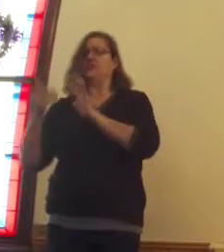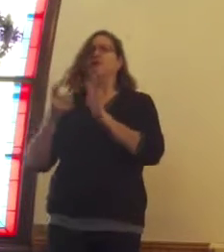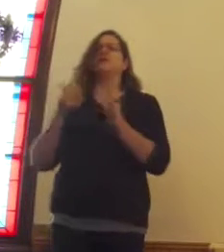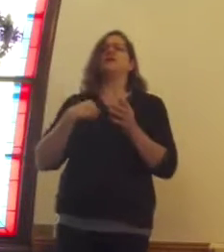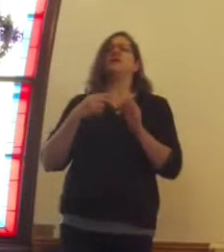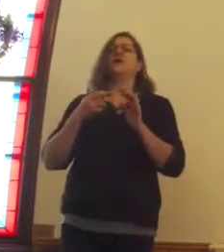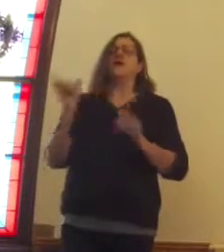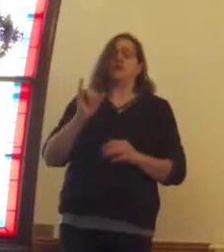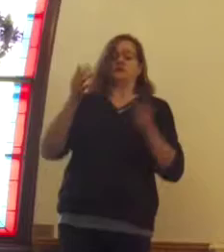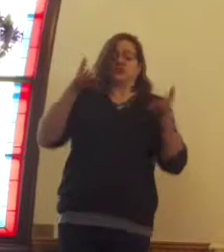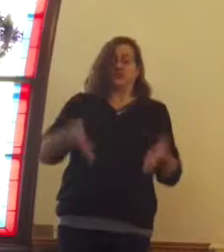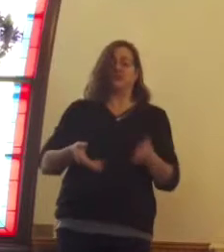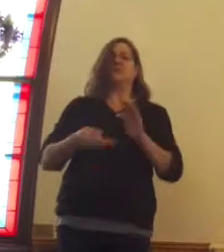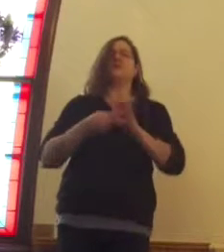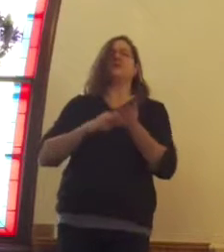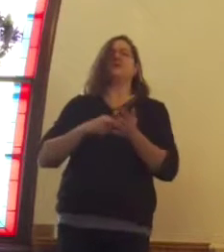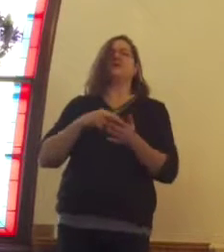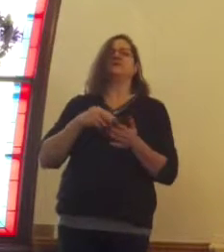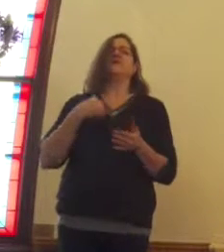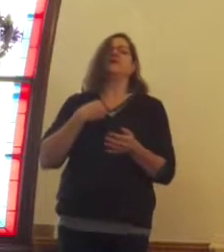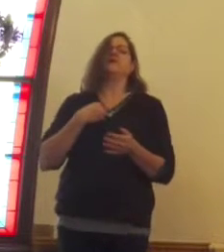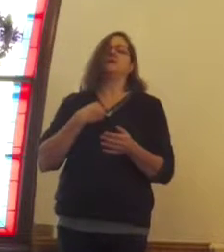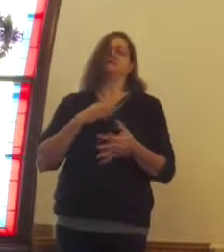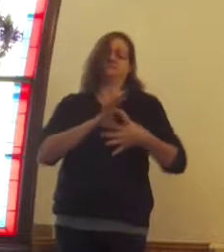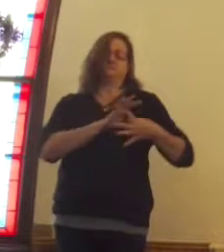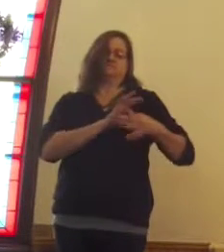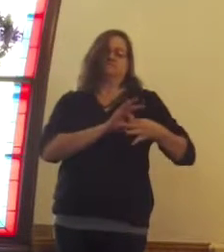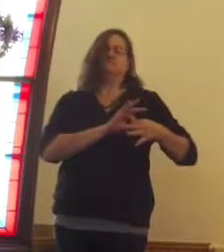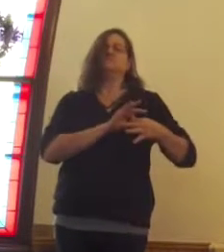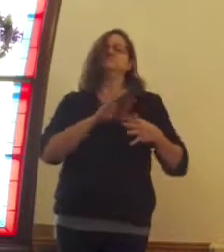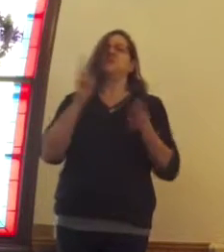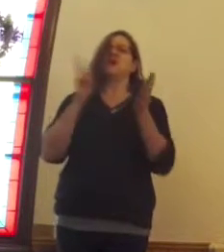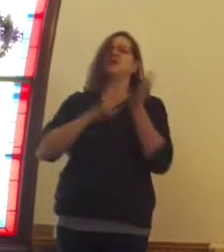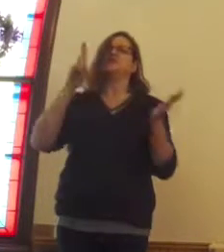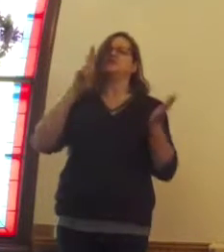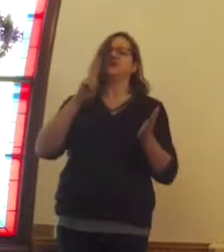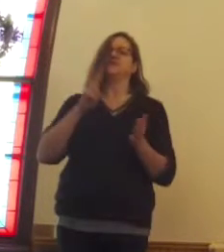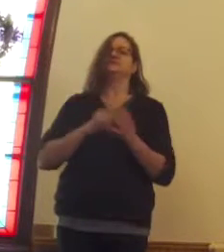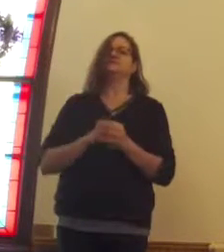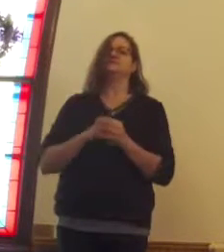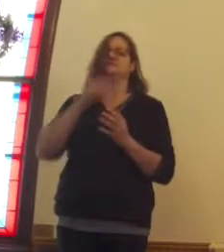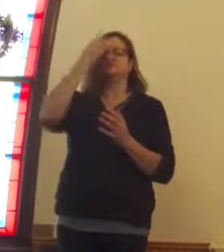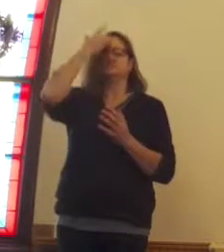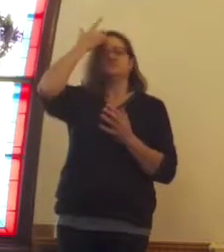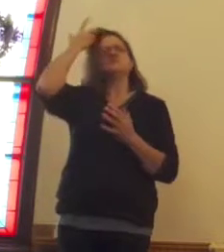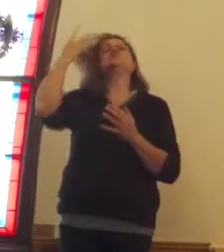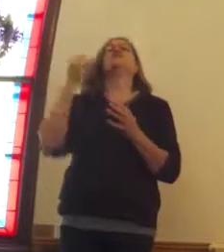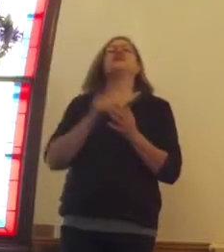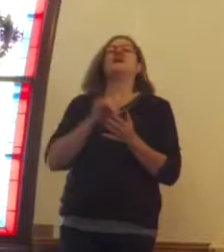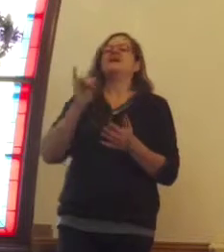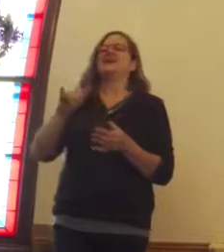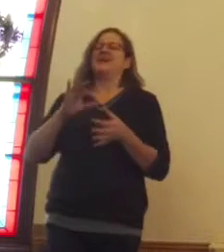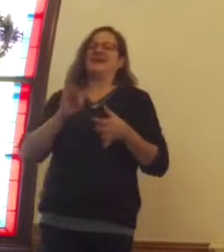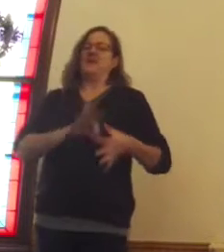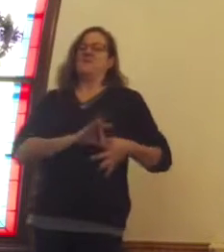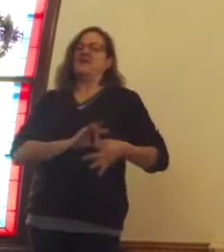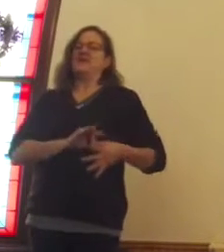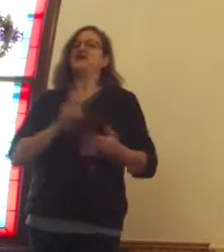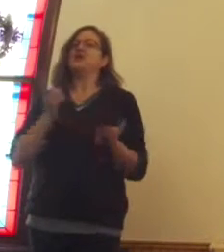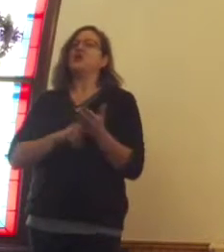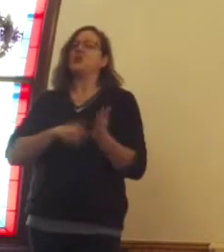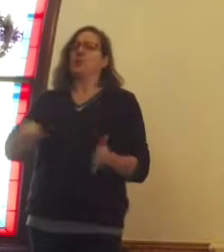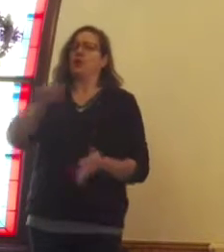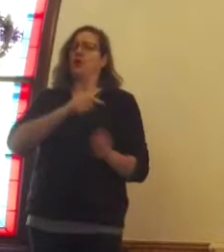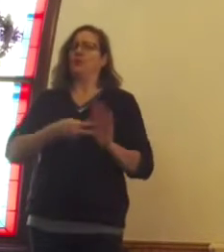entering into a binding contract. Now for those of you who have your mind in the gutter, it's not that kind of binding contract.